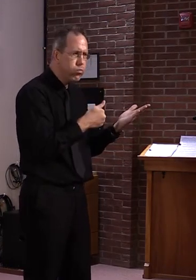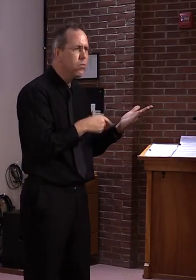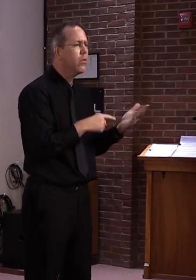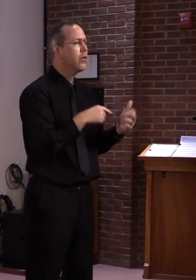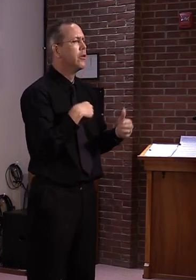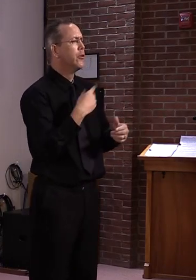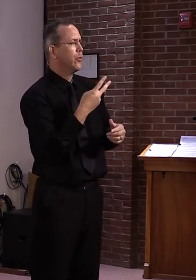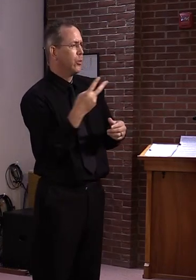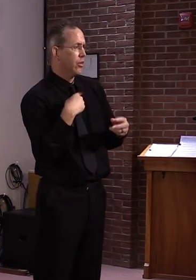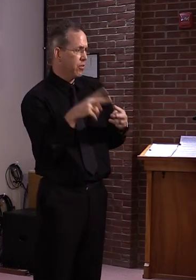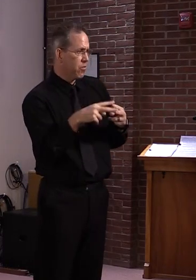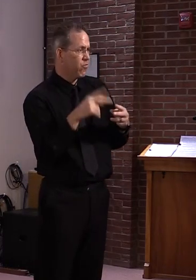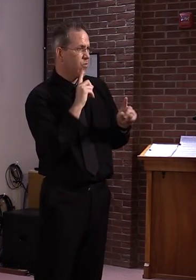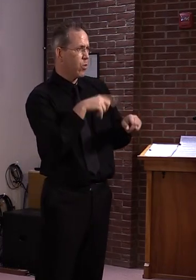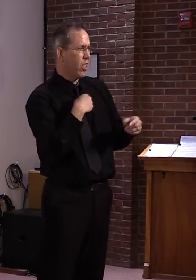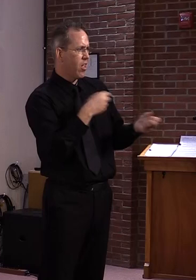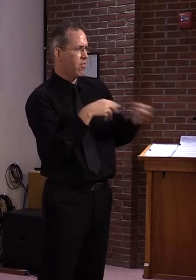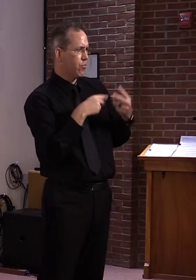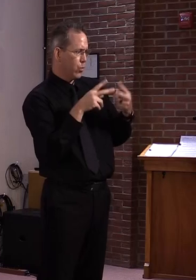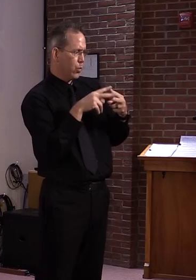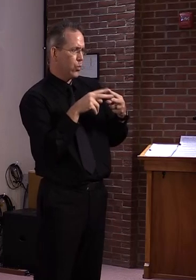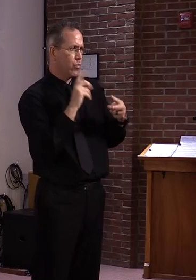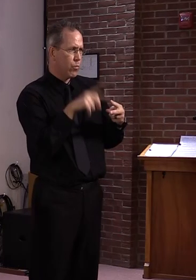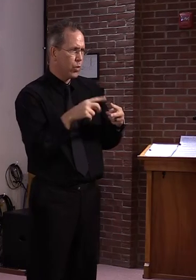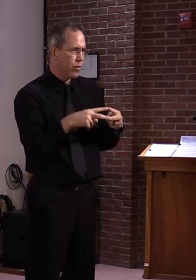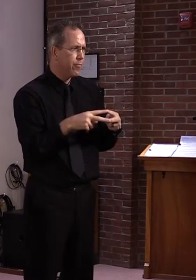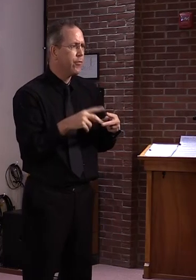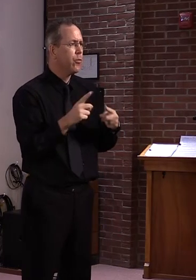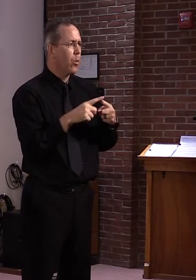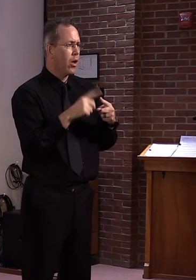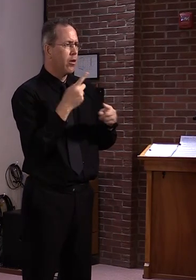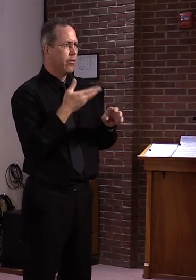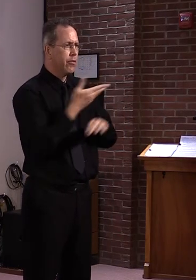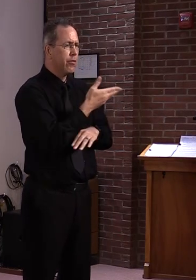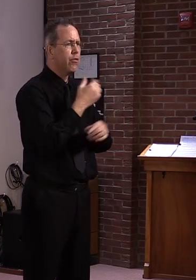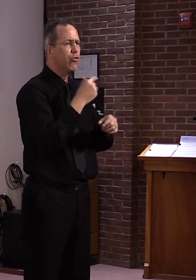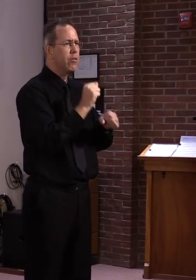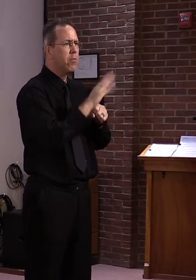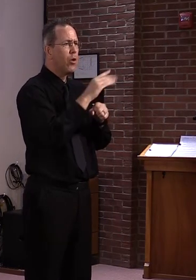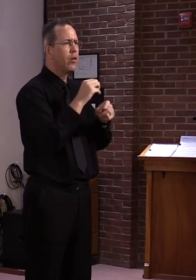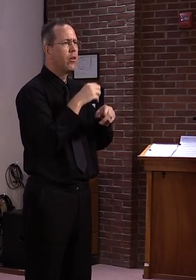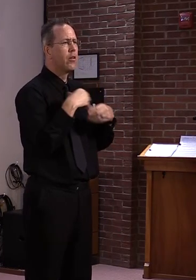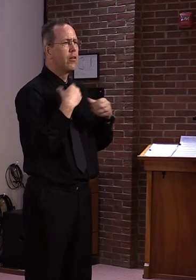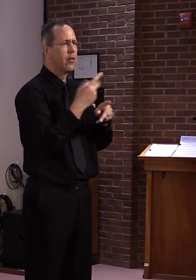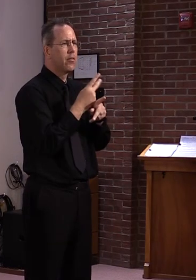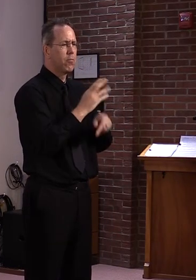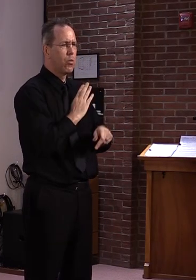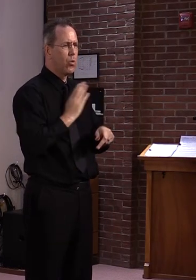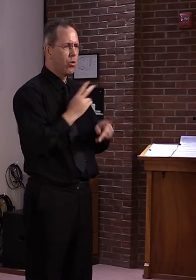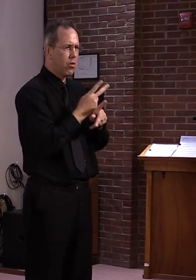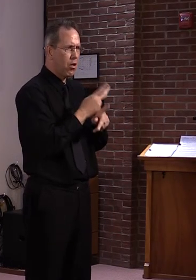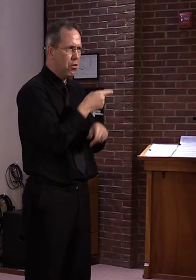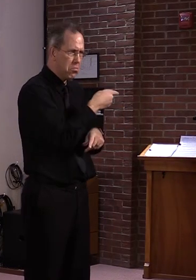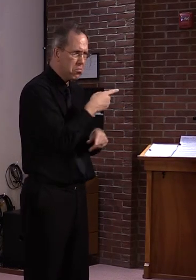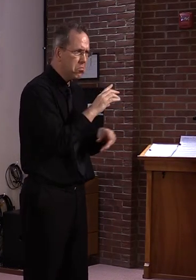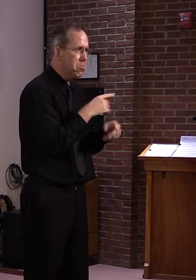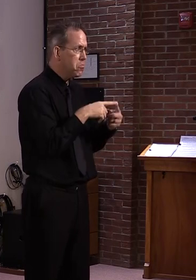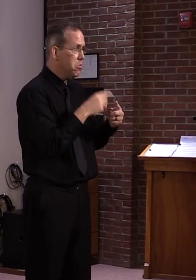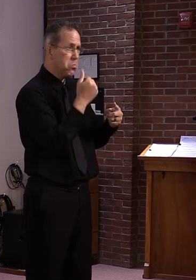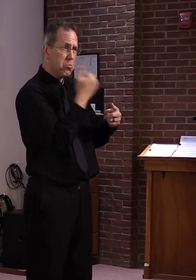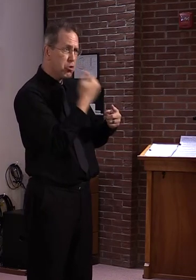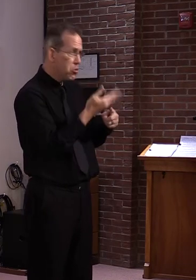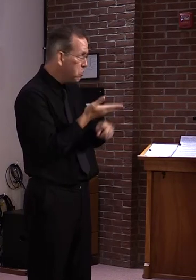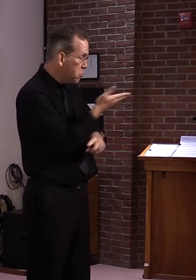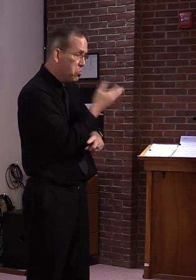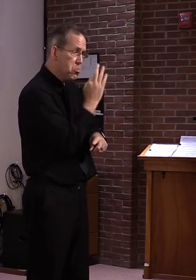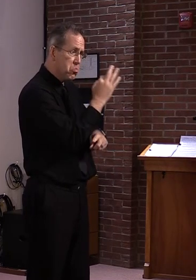again, were to the Green Mountain Care Board. But I think generally we need to sort of look at how we're